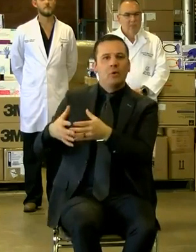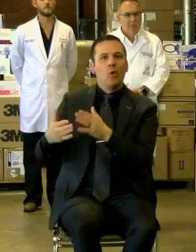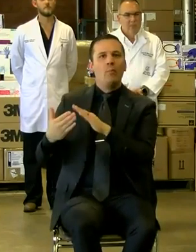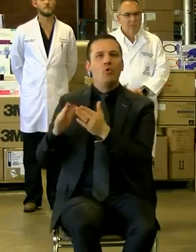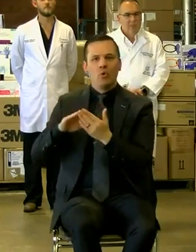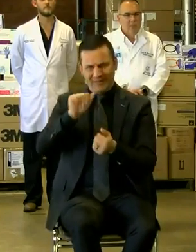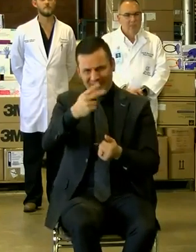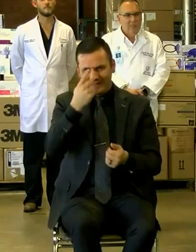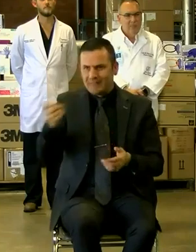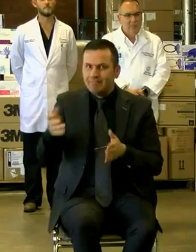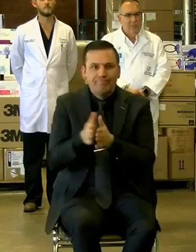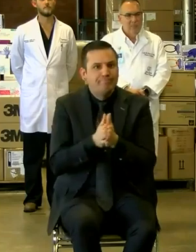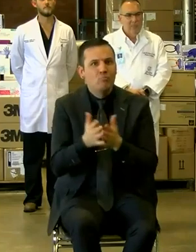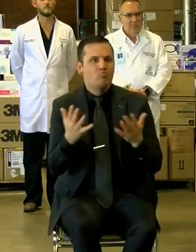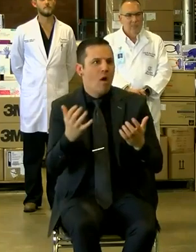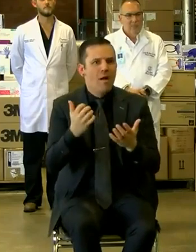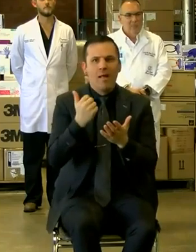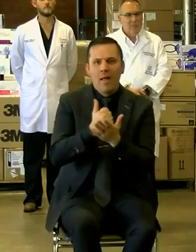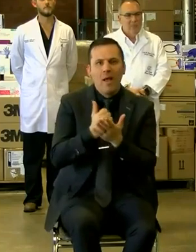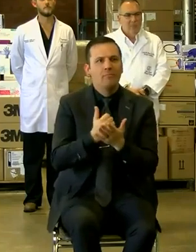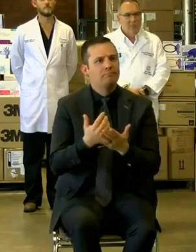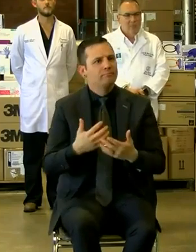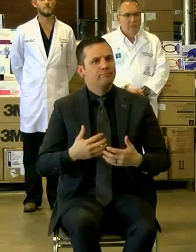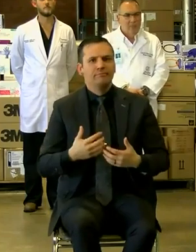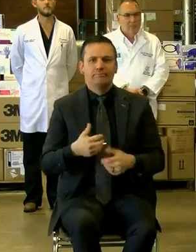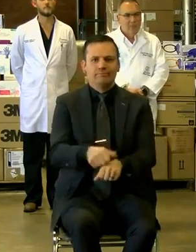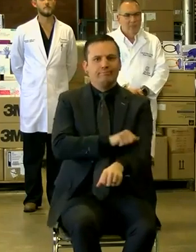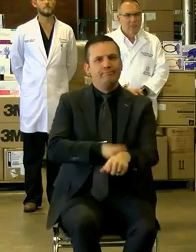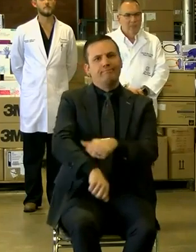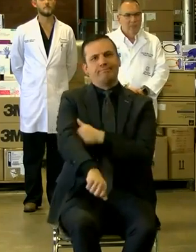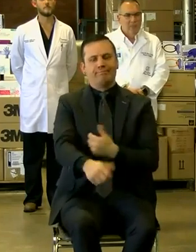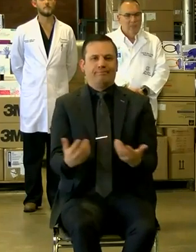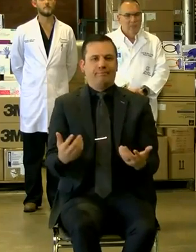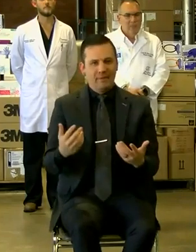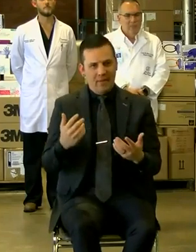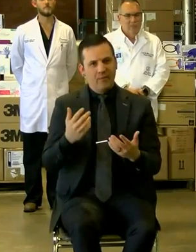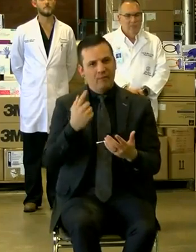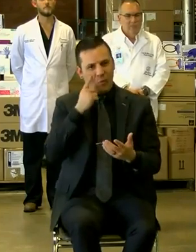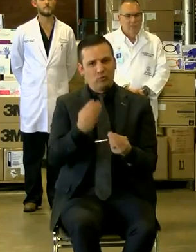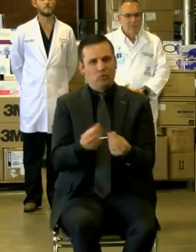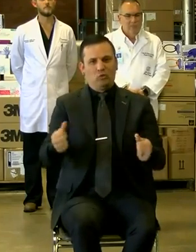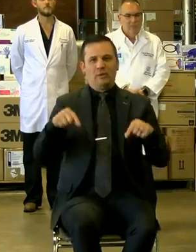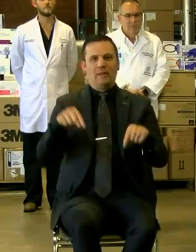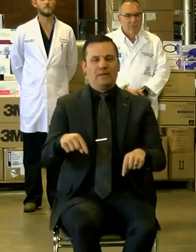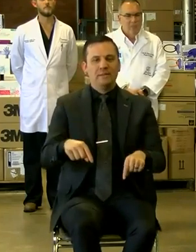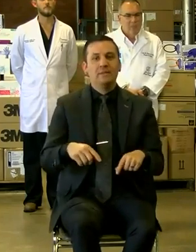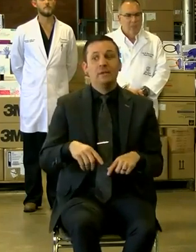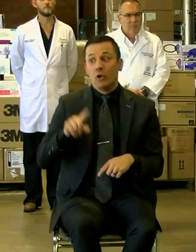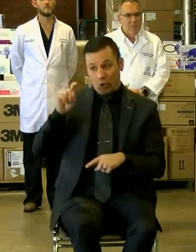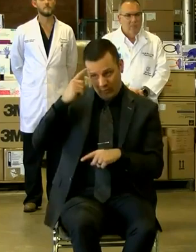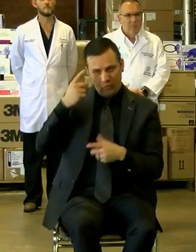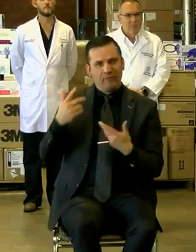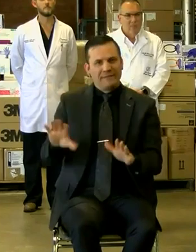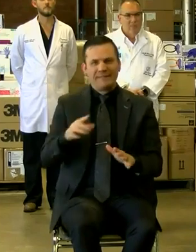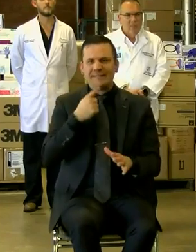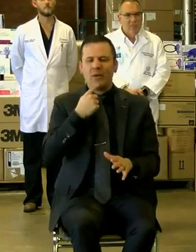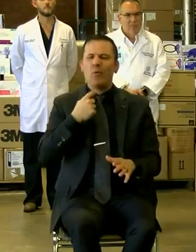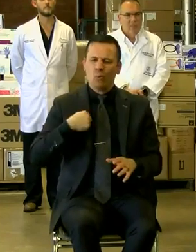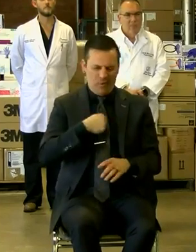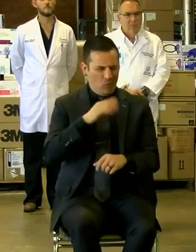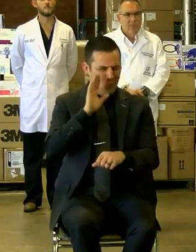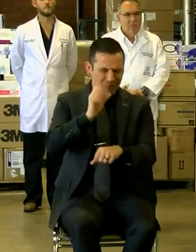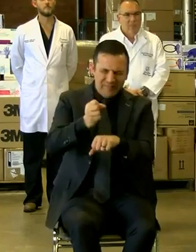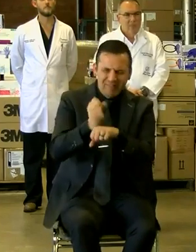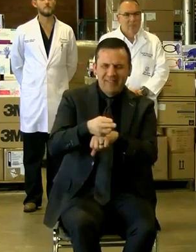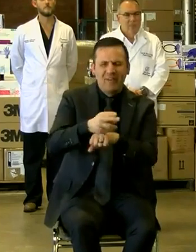eager they are to step up and be part of the solution. So together, as the governor has said, we will defeat COVID-19.